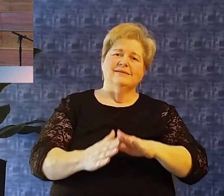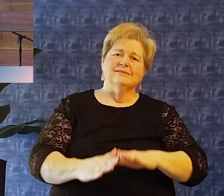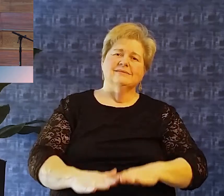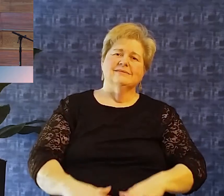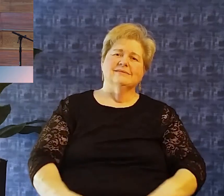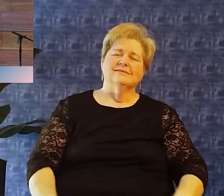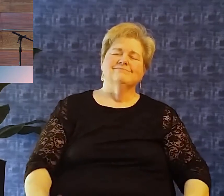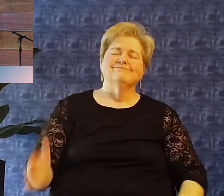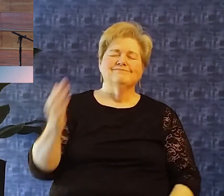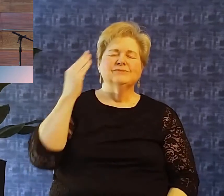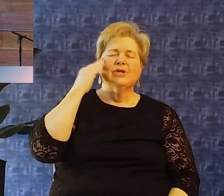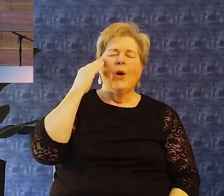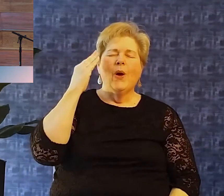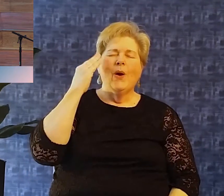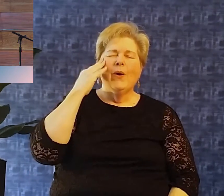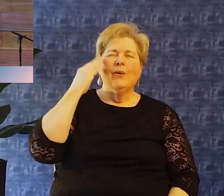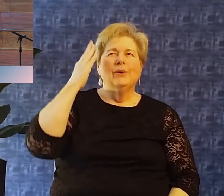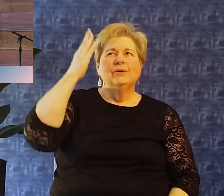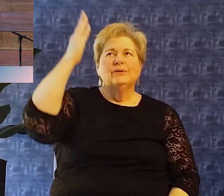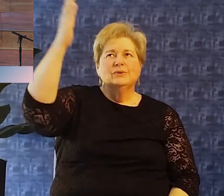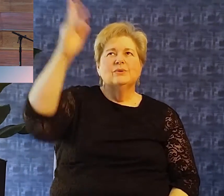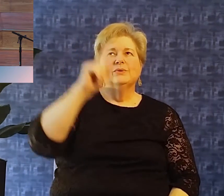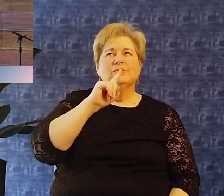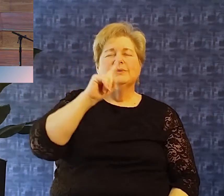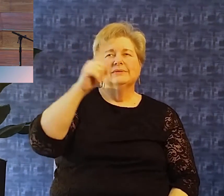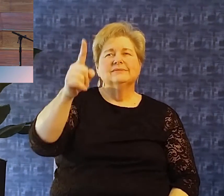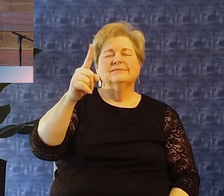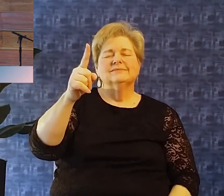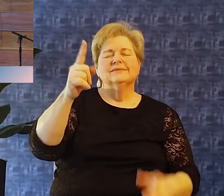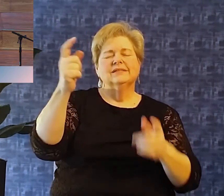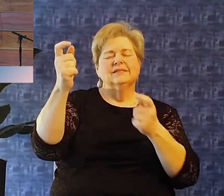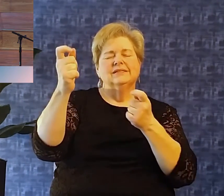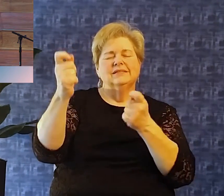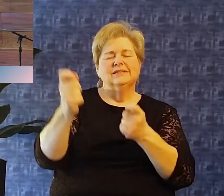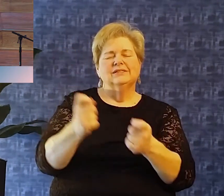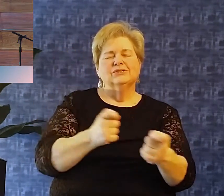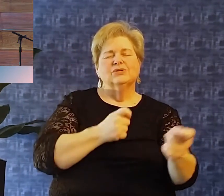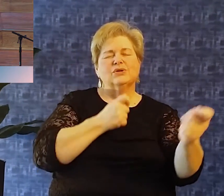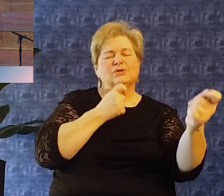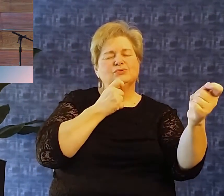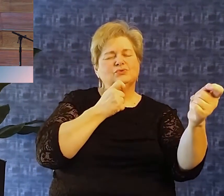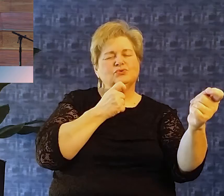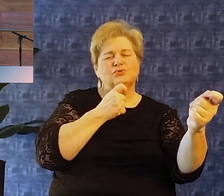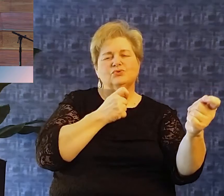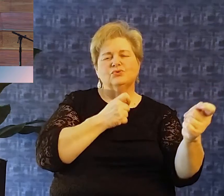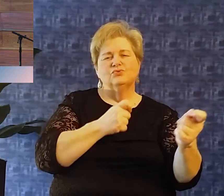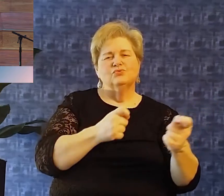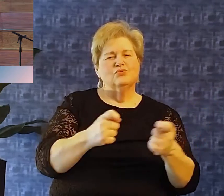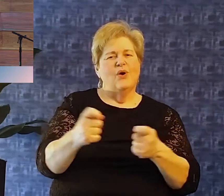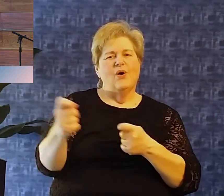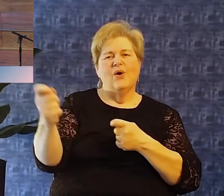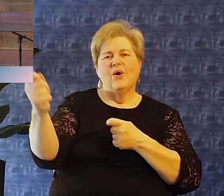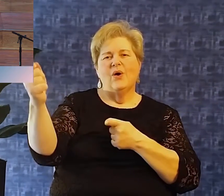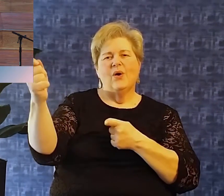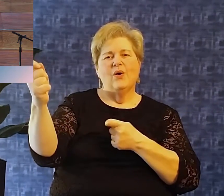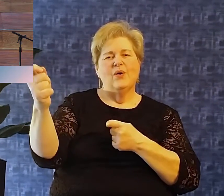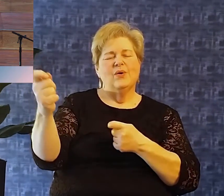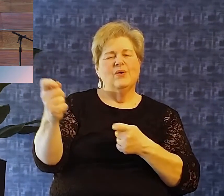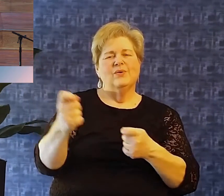Feel peace and know you're in control